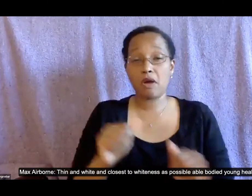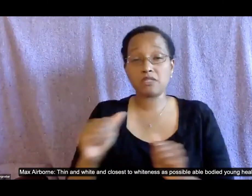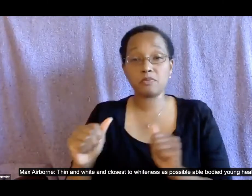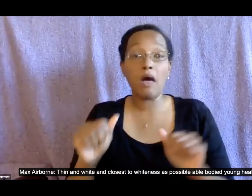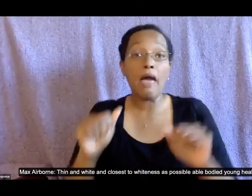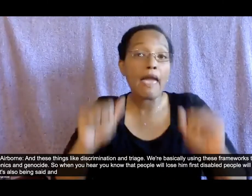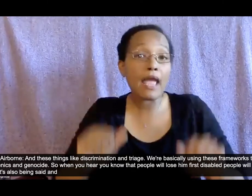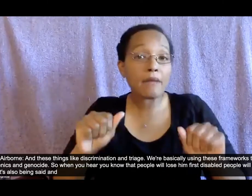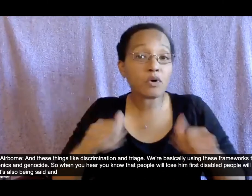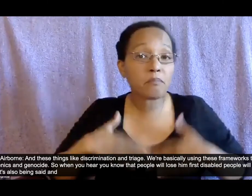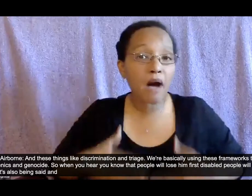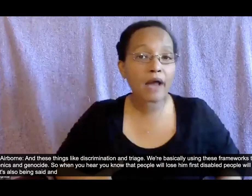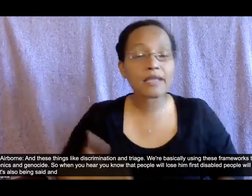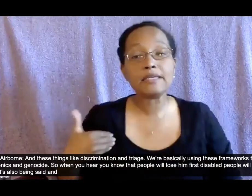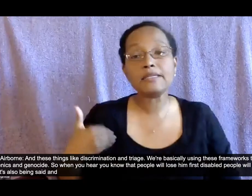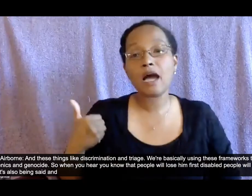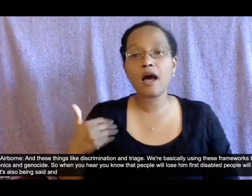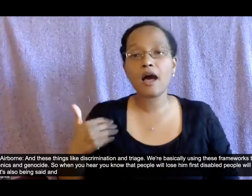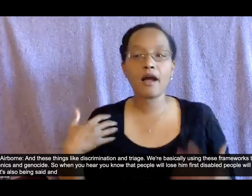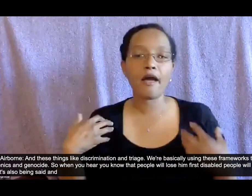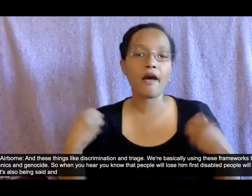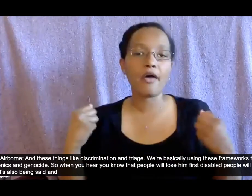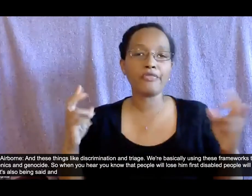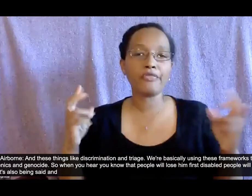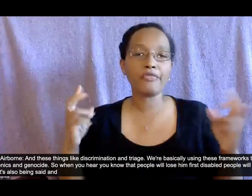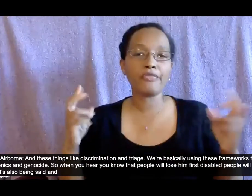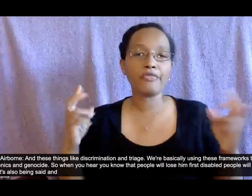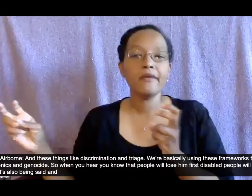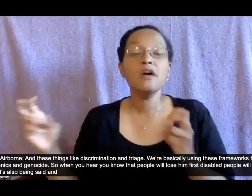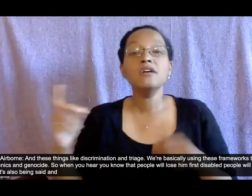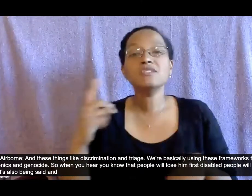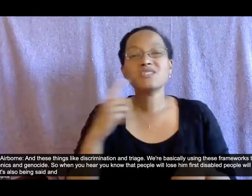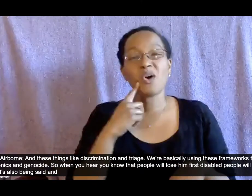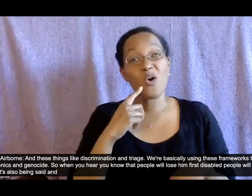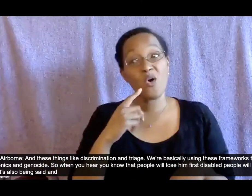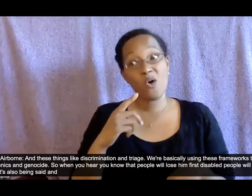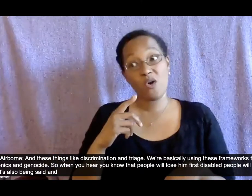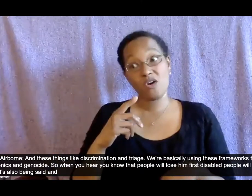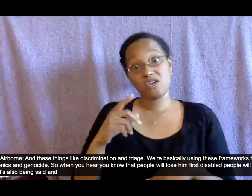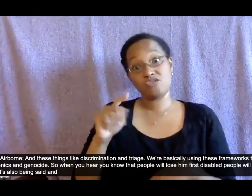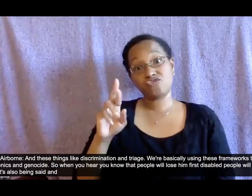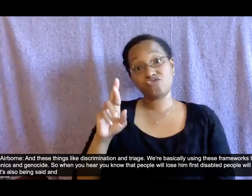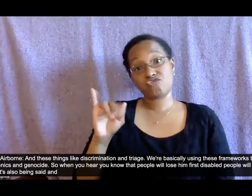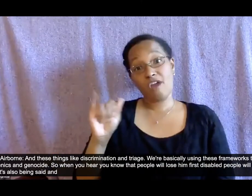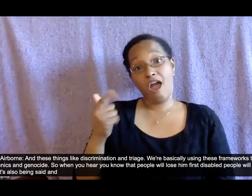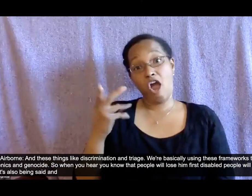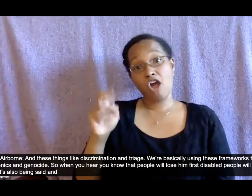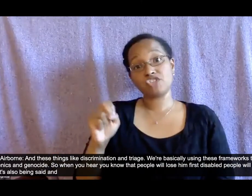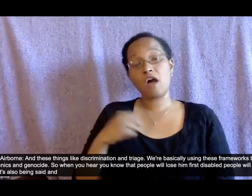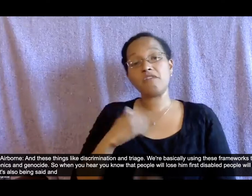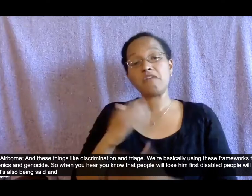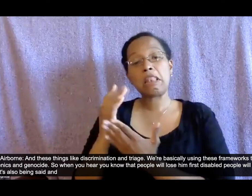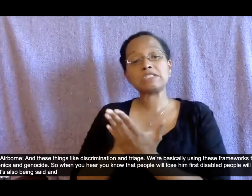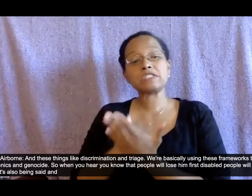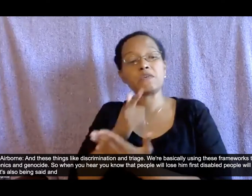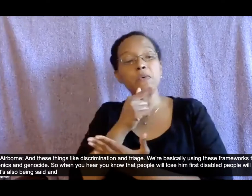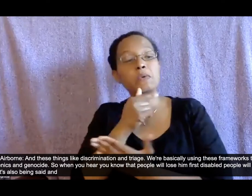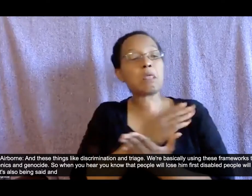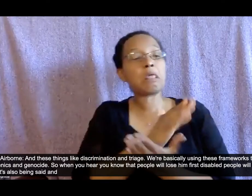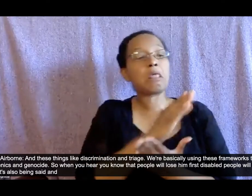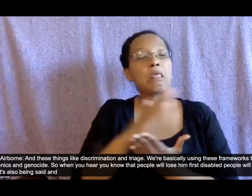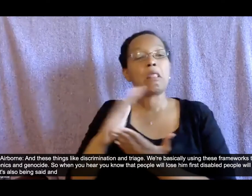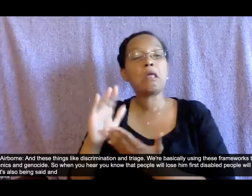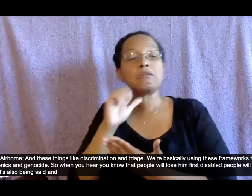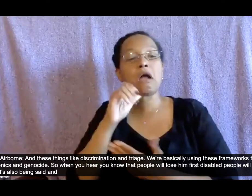and these things like discrimination and triage are basically using these frameworks to continue eugenics and genocide